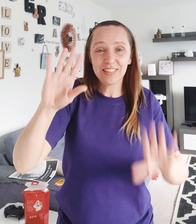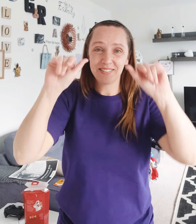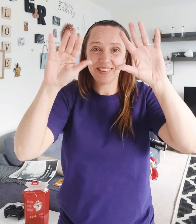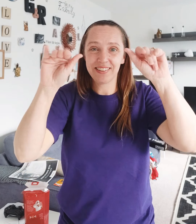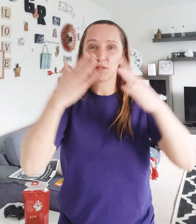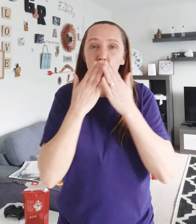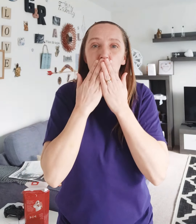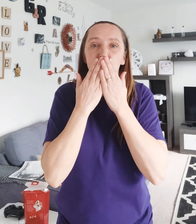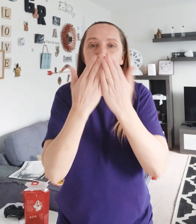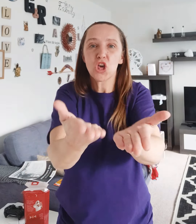It's clear,